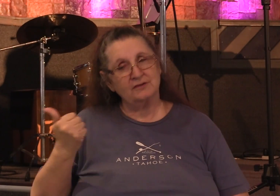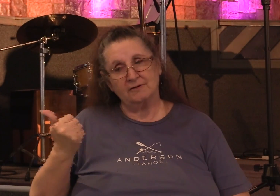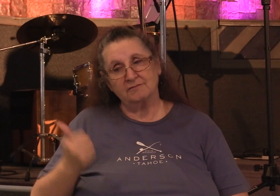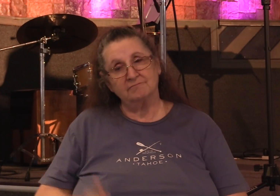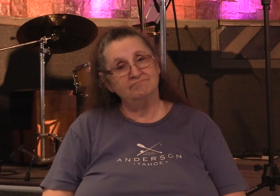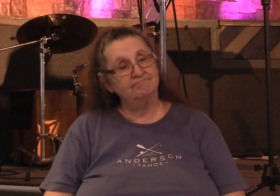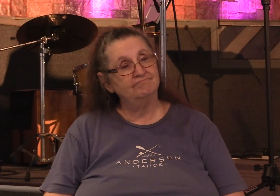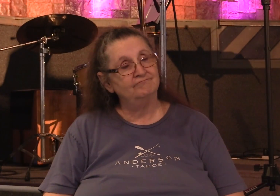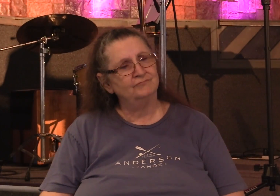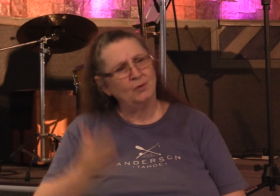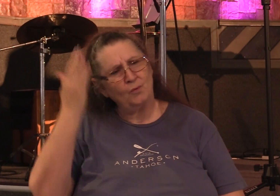and